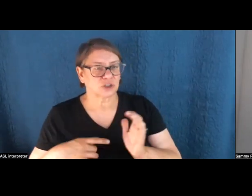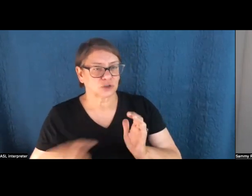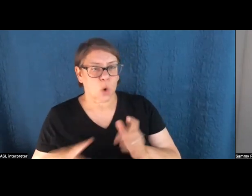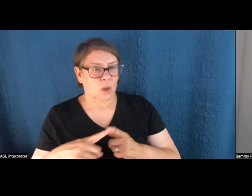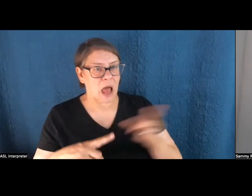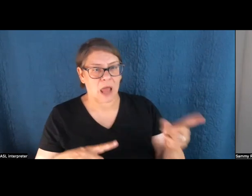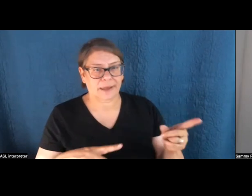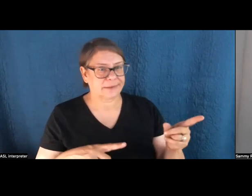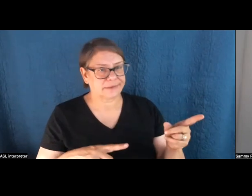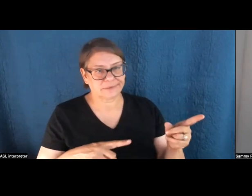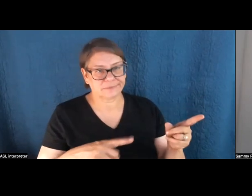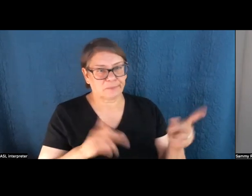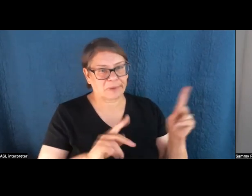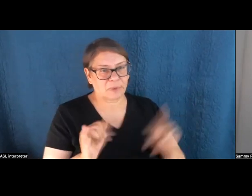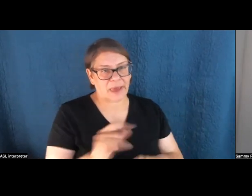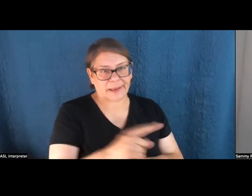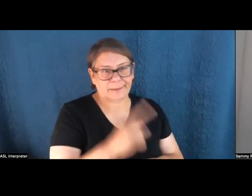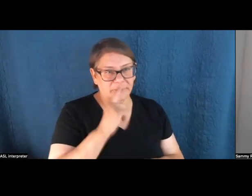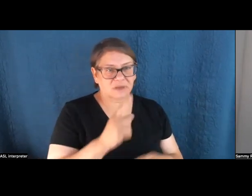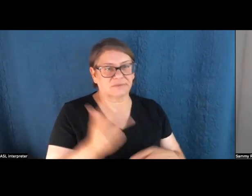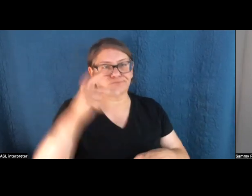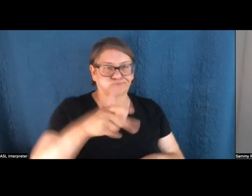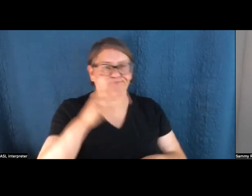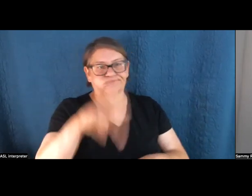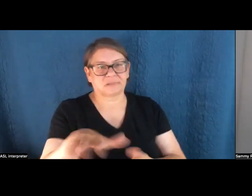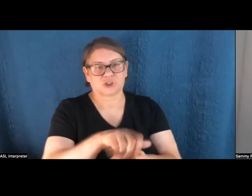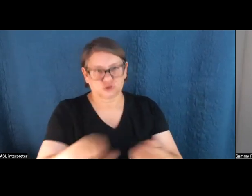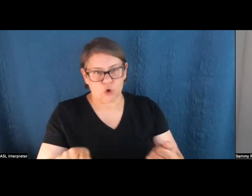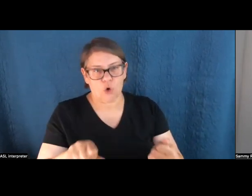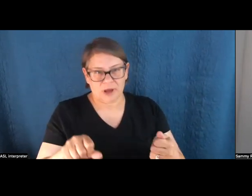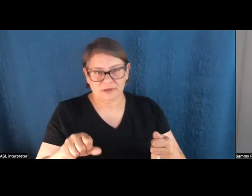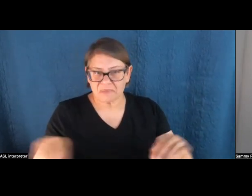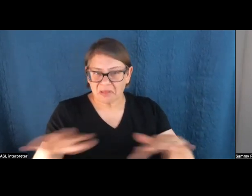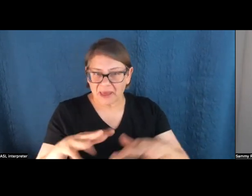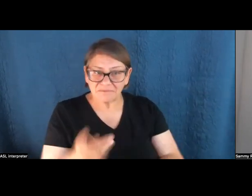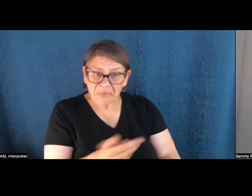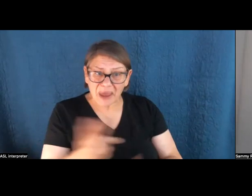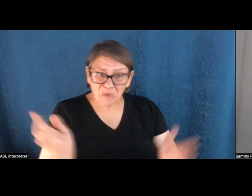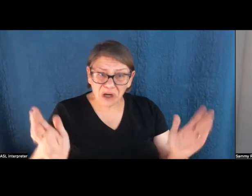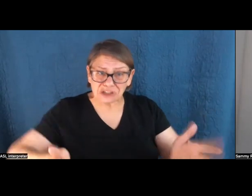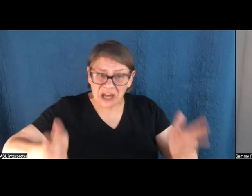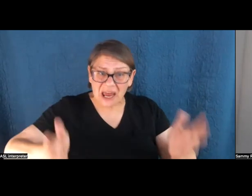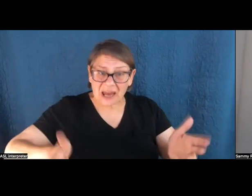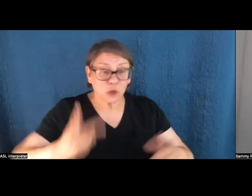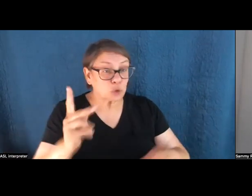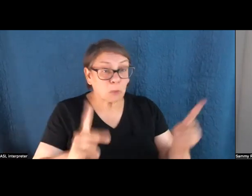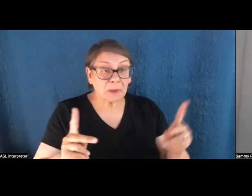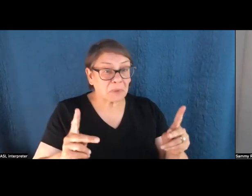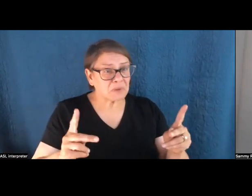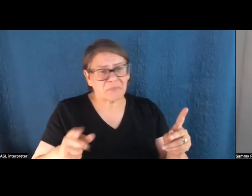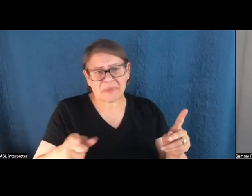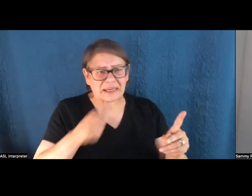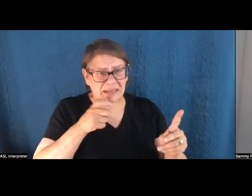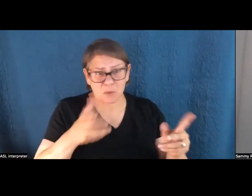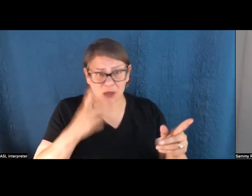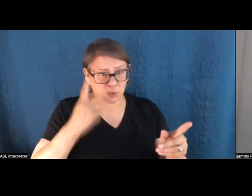you know, people because of all the damage that driving through the desert can do to the ecology. They started chatting. And these were two people who, you know, neither of them wanted to see these